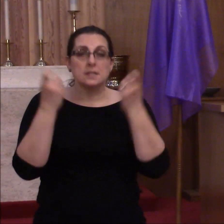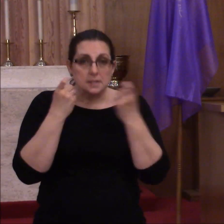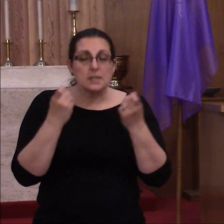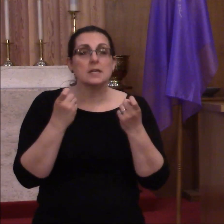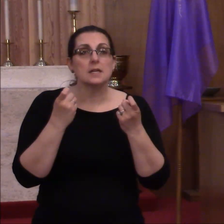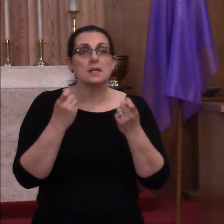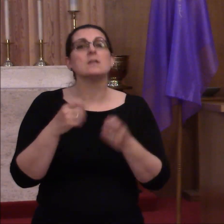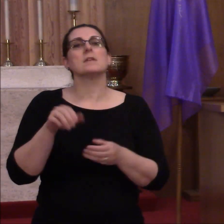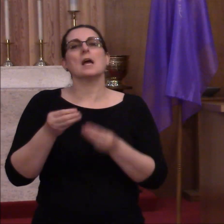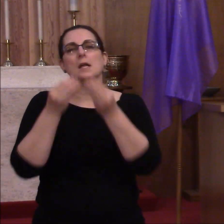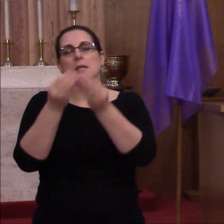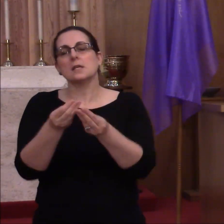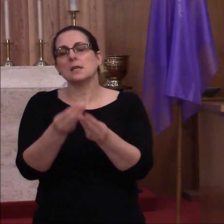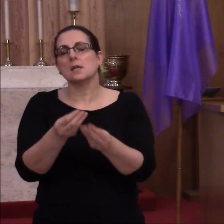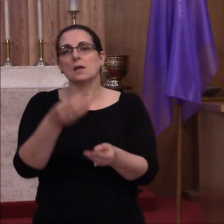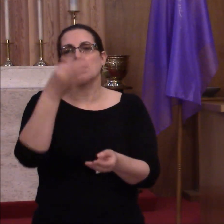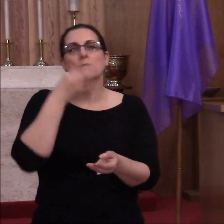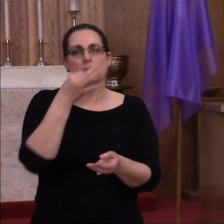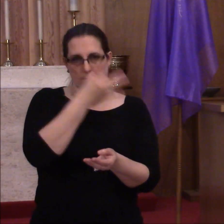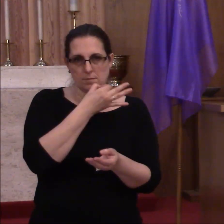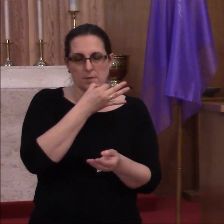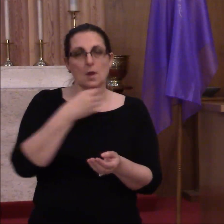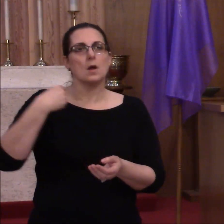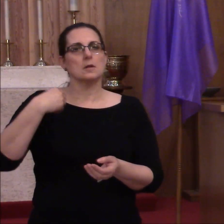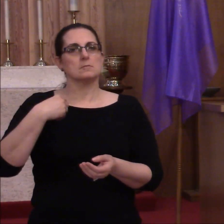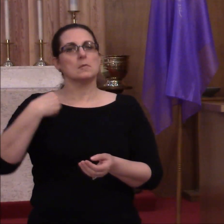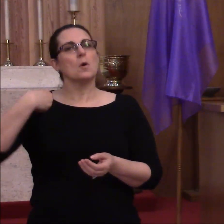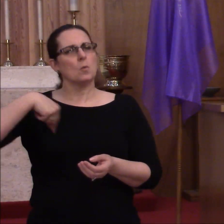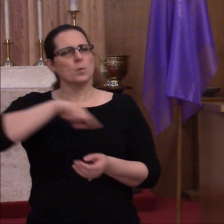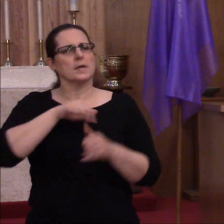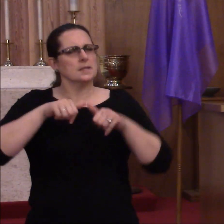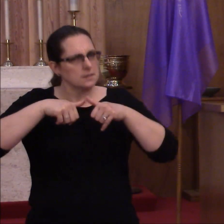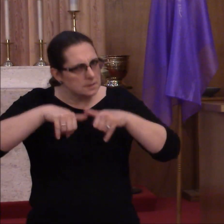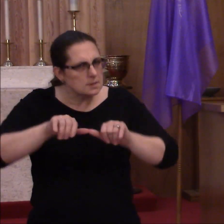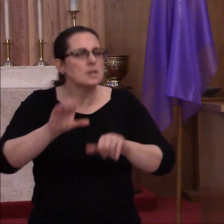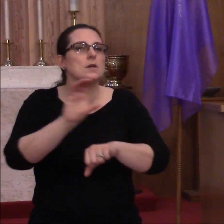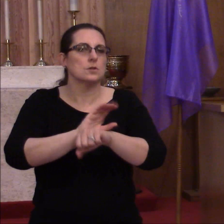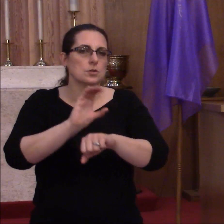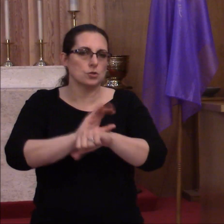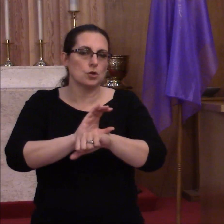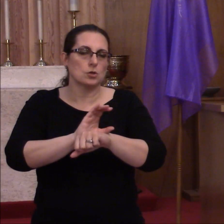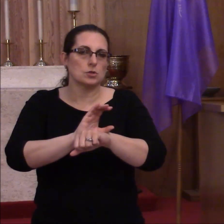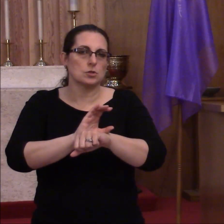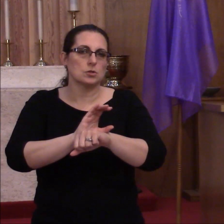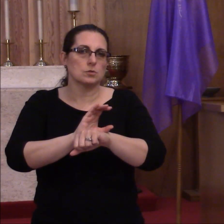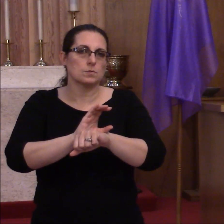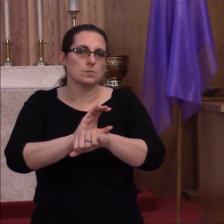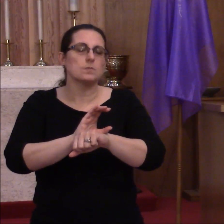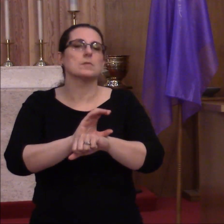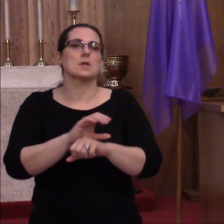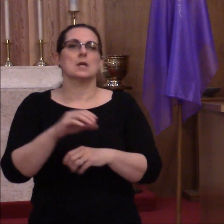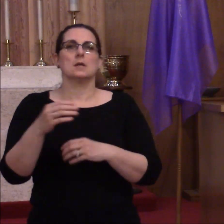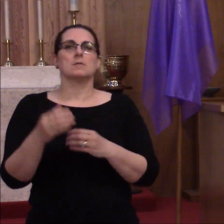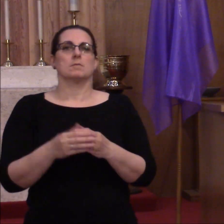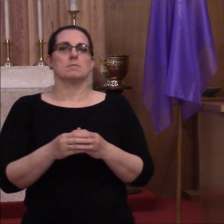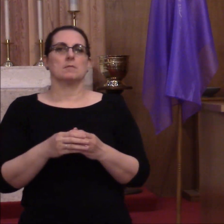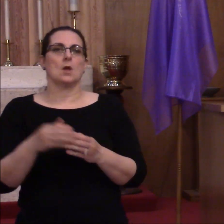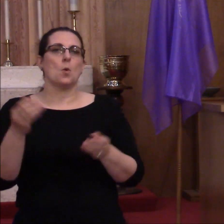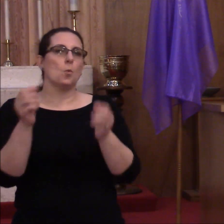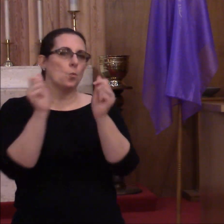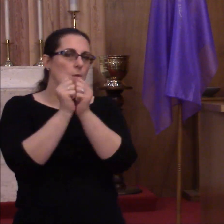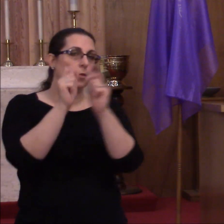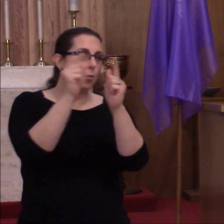able to meet as usual, we are still the church as we gather around the bird and sacrament that transcends all time and